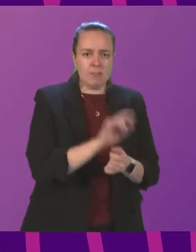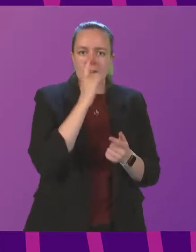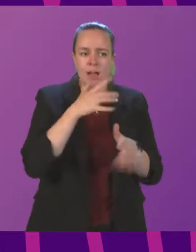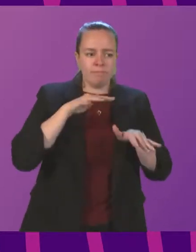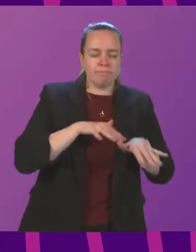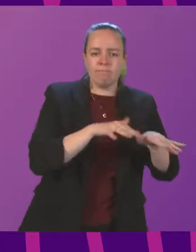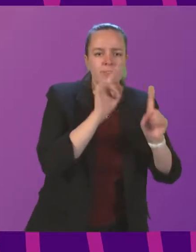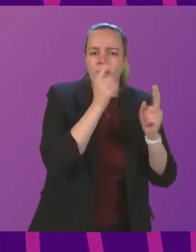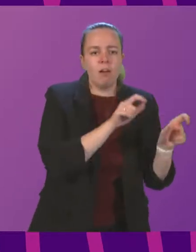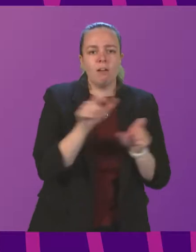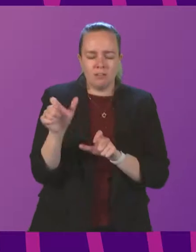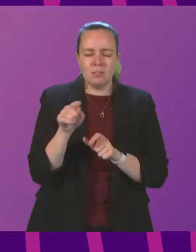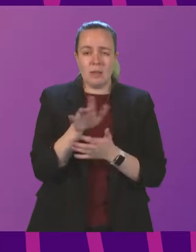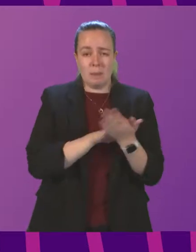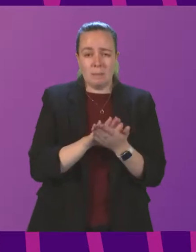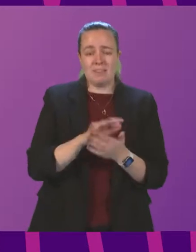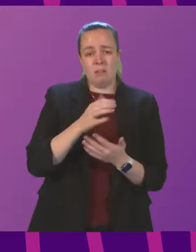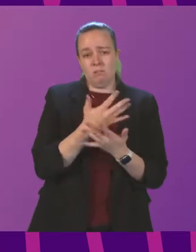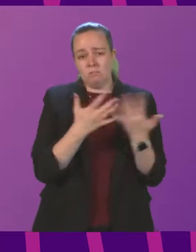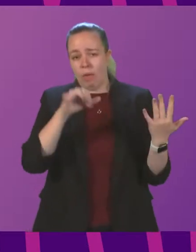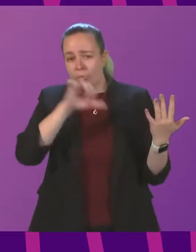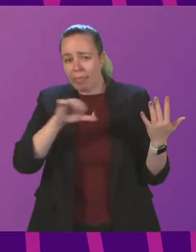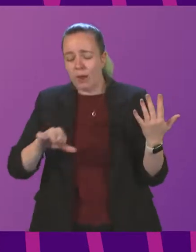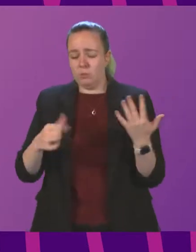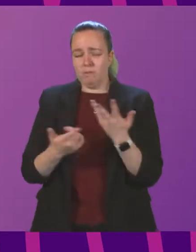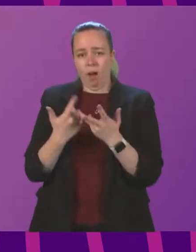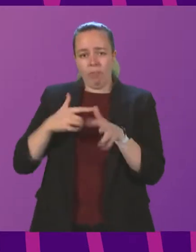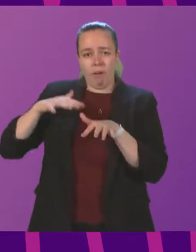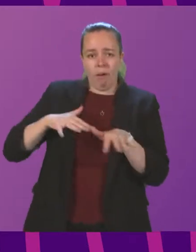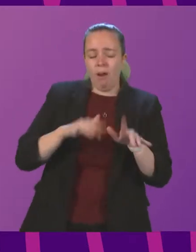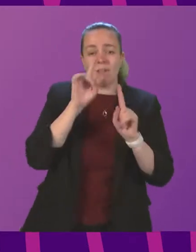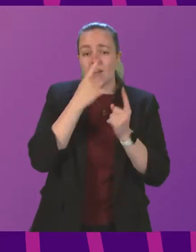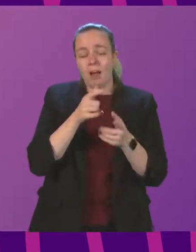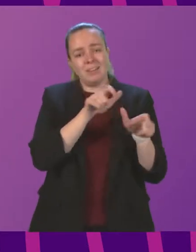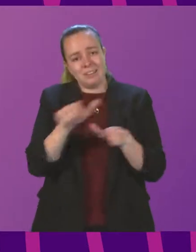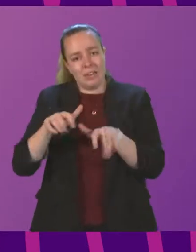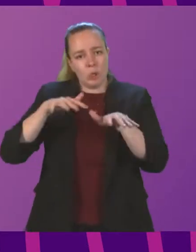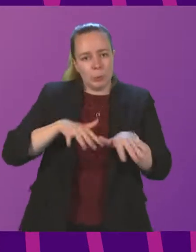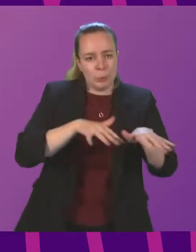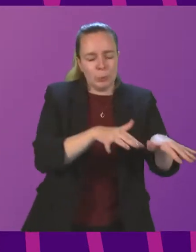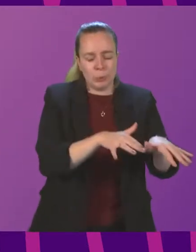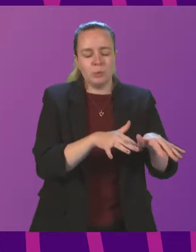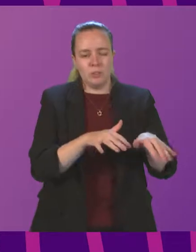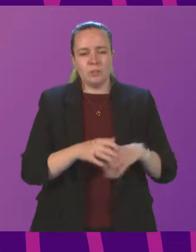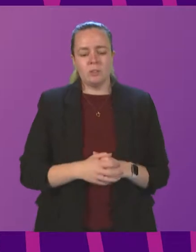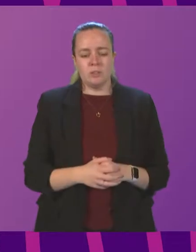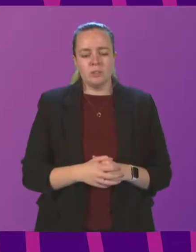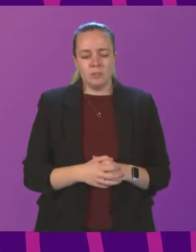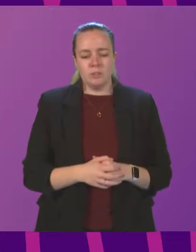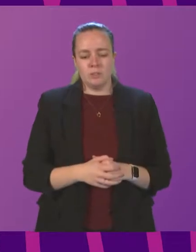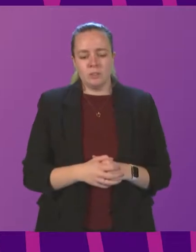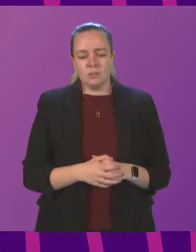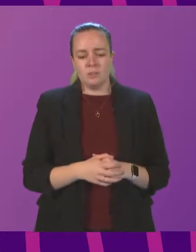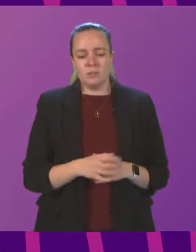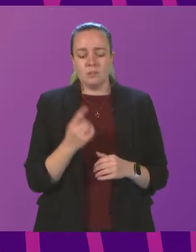further. This in turn prevented thousands of other marchers behind this group from continuing with the march. There were miners in this kettle, and this group